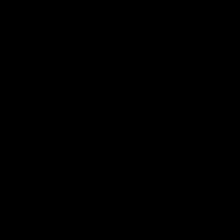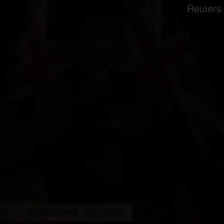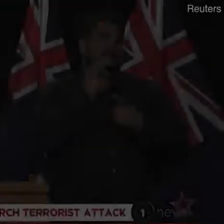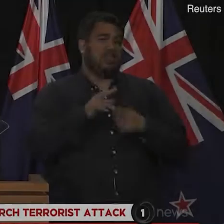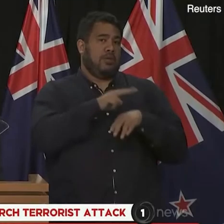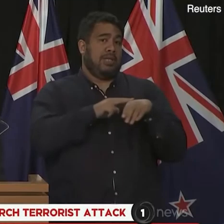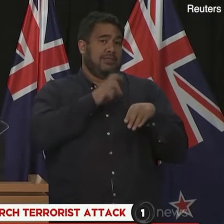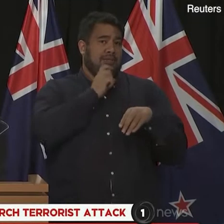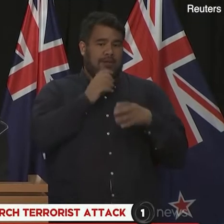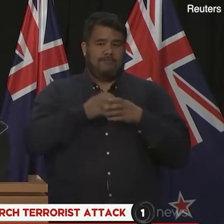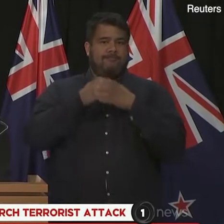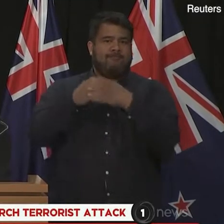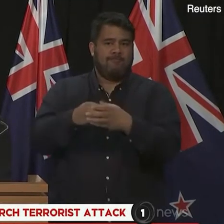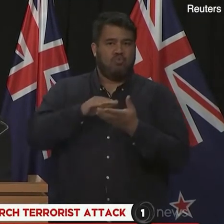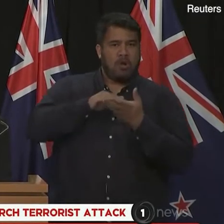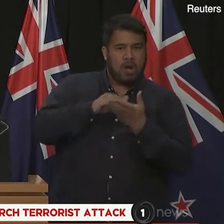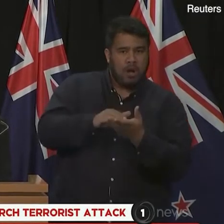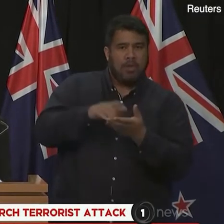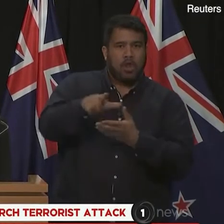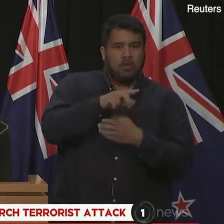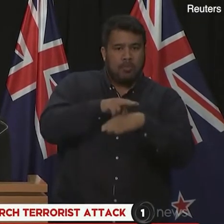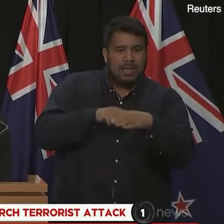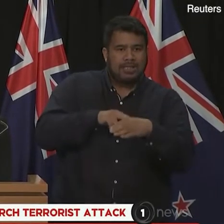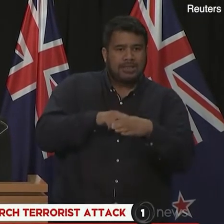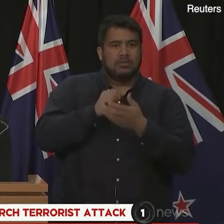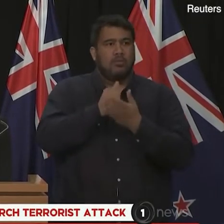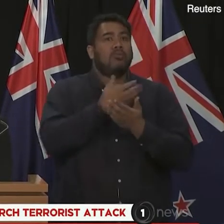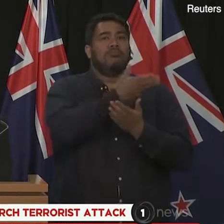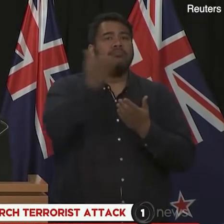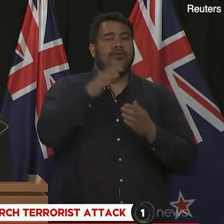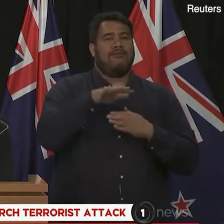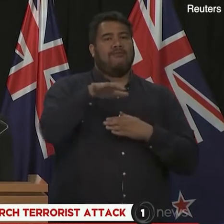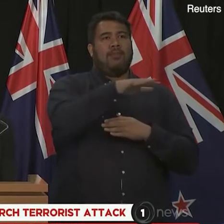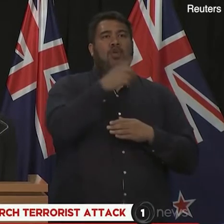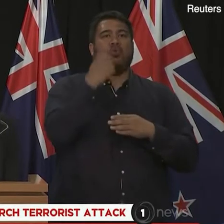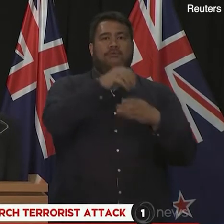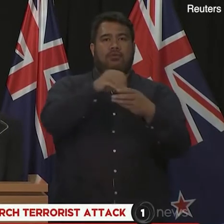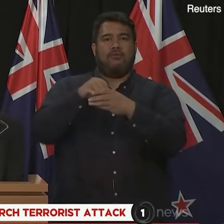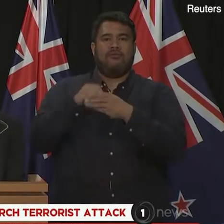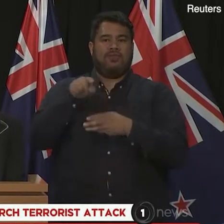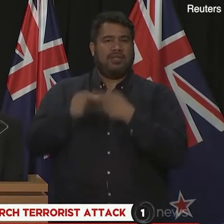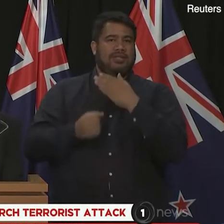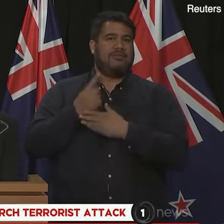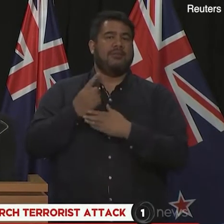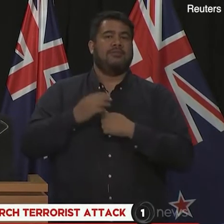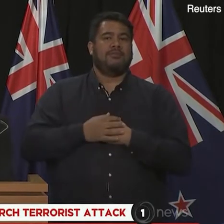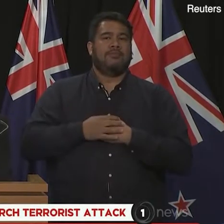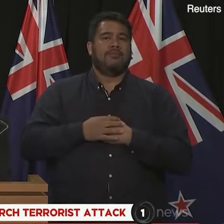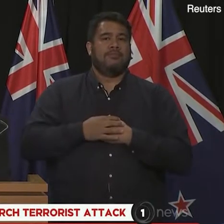These specialists will work alongside local staff to support the families involved. They are assisting to